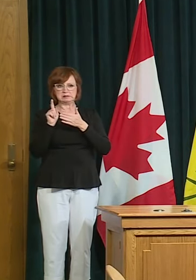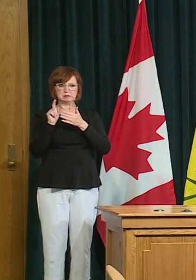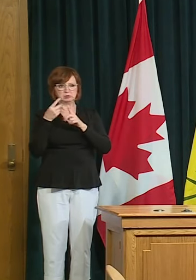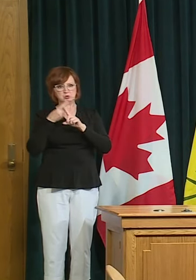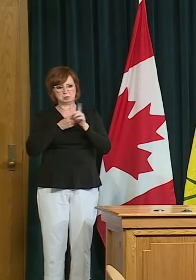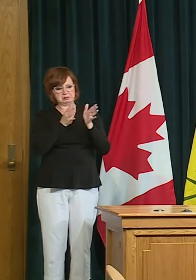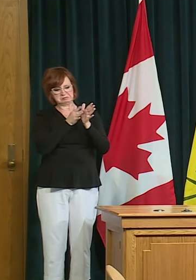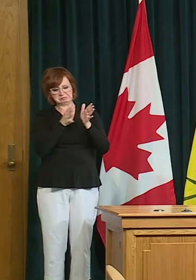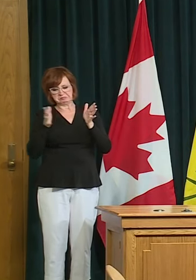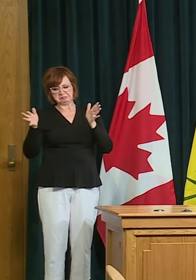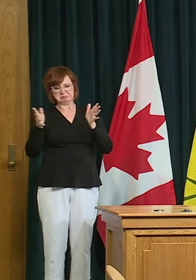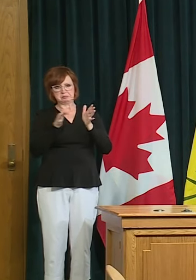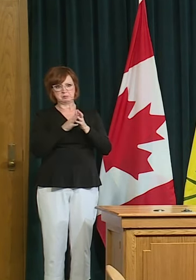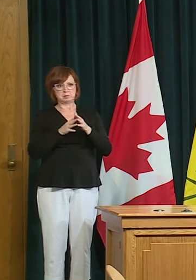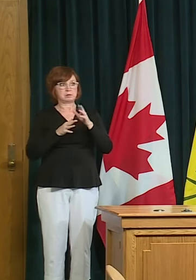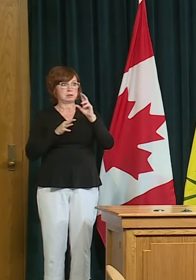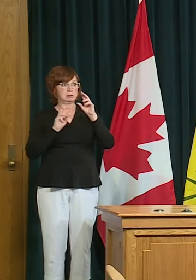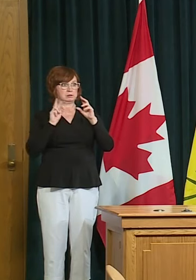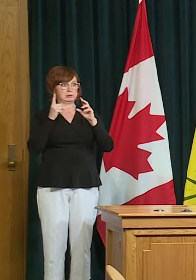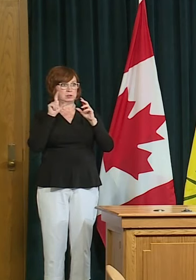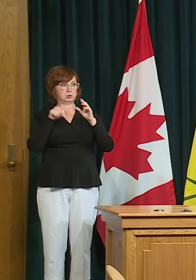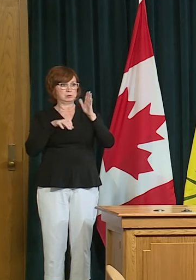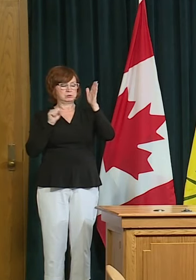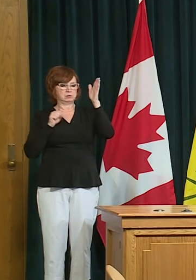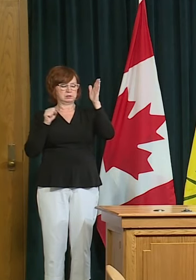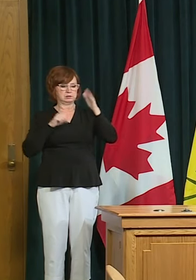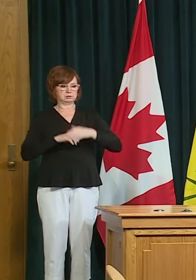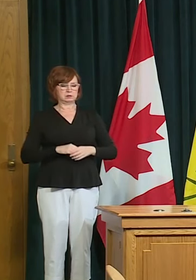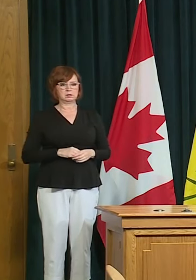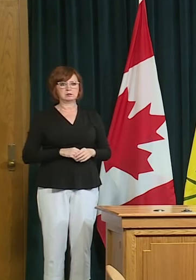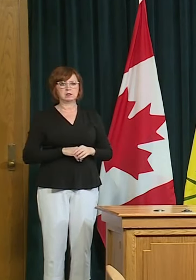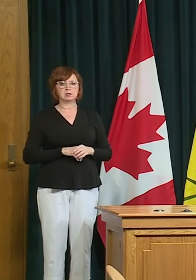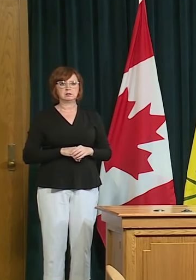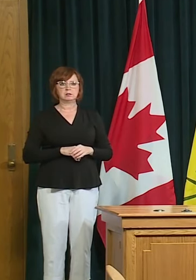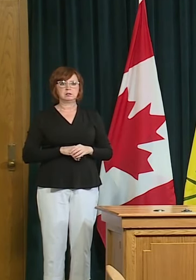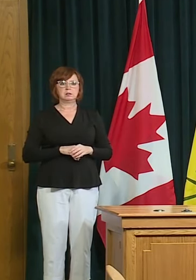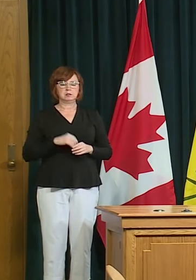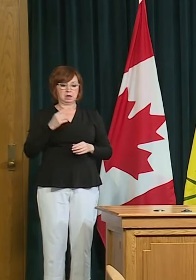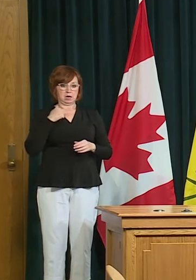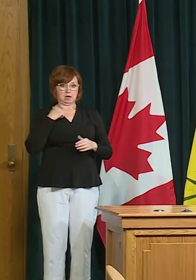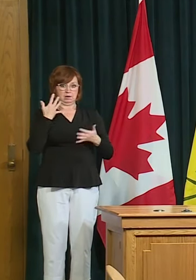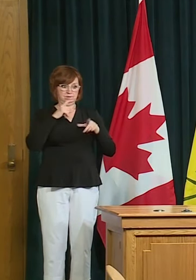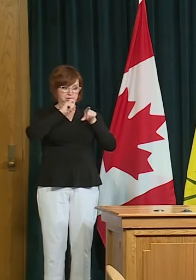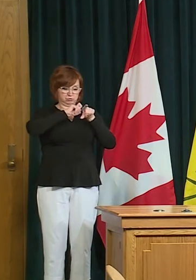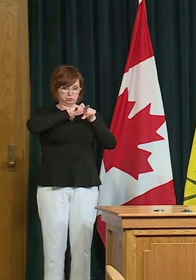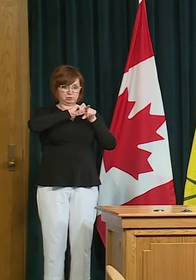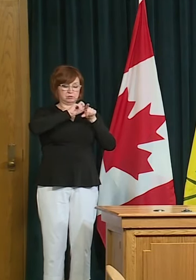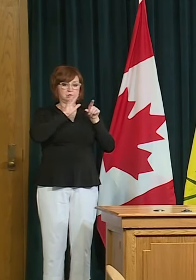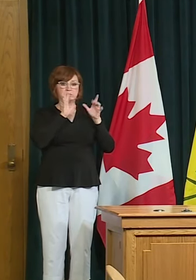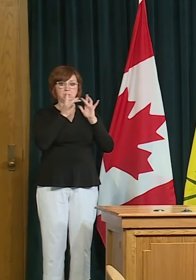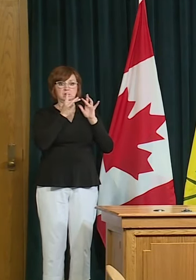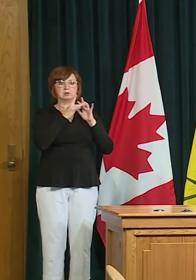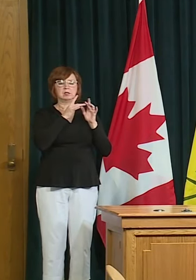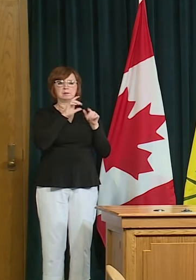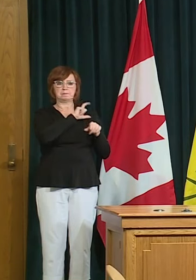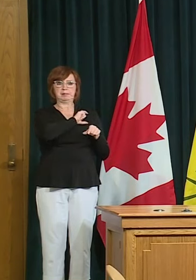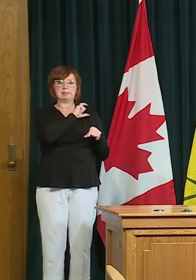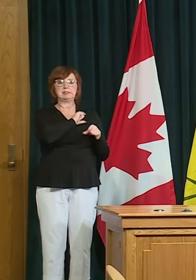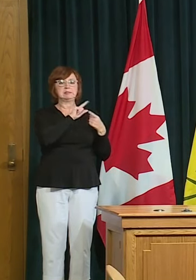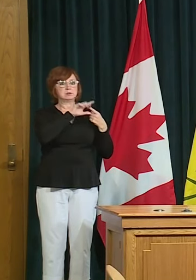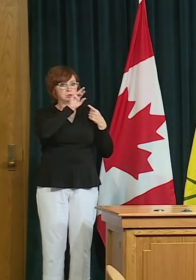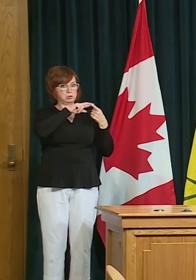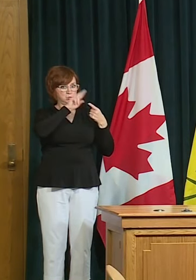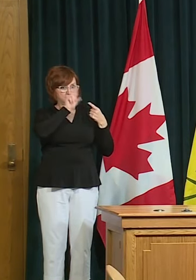i do yes um police services in saskaw and regina we spoke to say that they prefer to take an education based approach to this and not